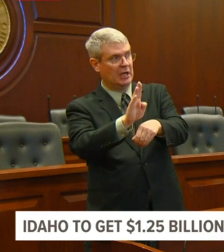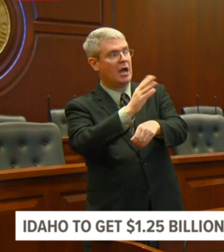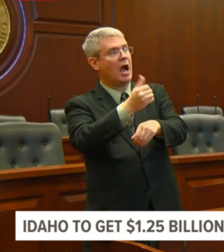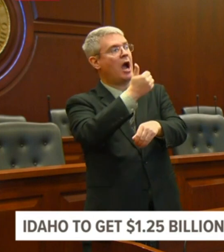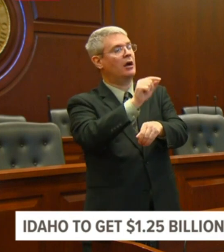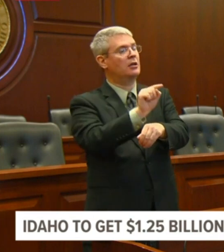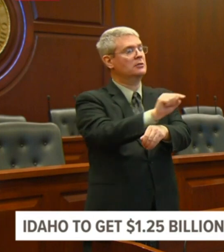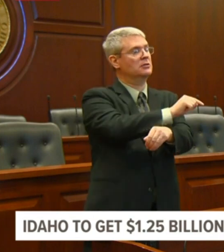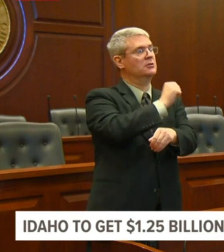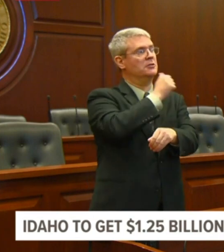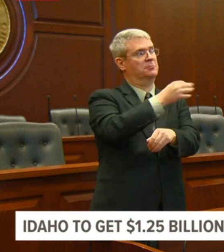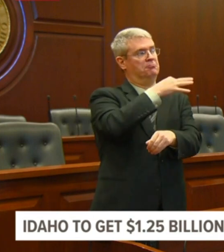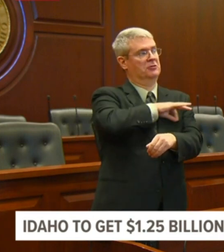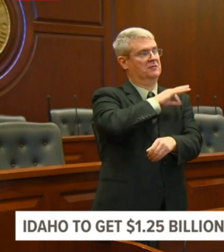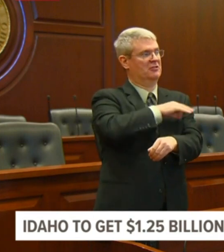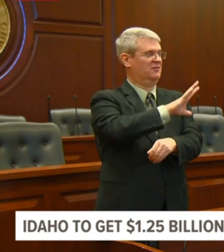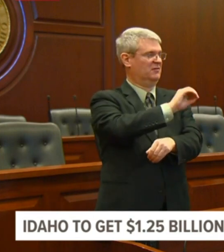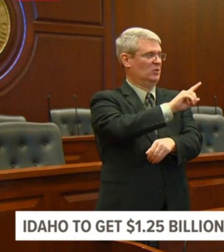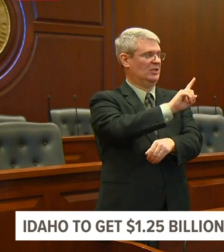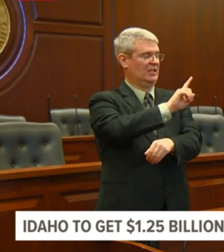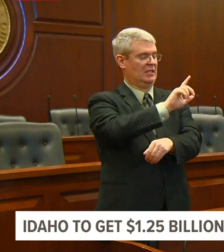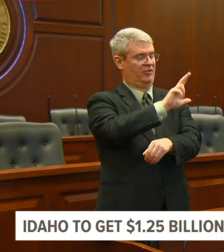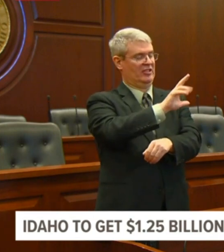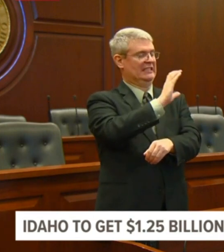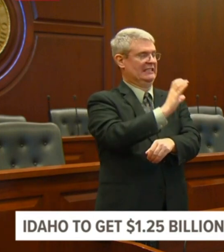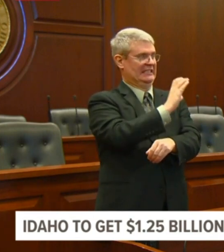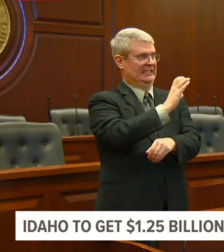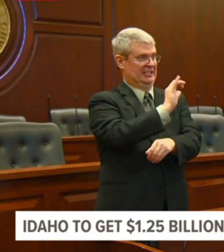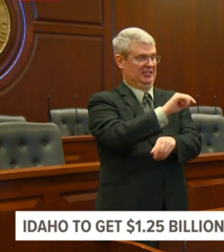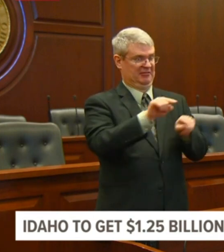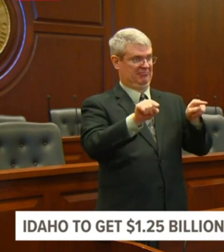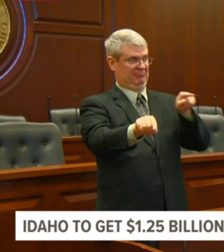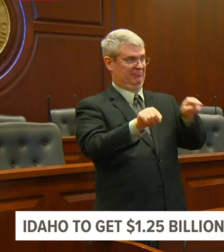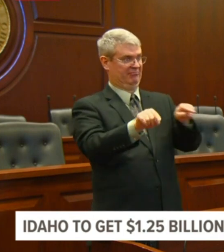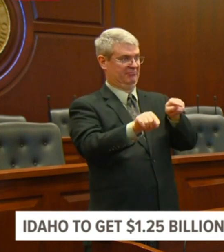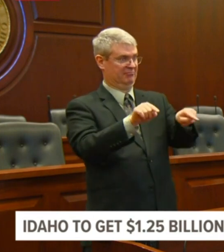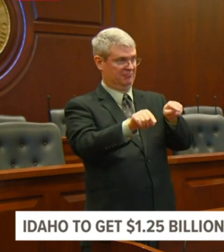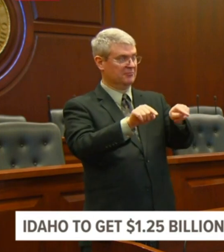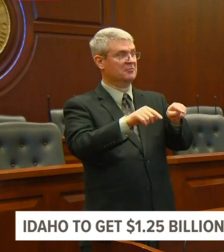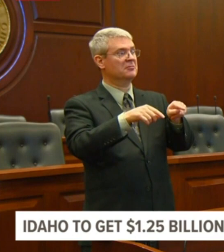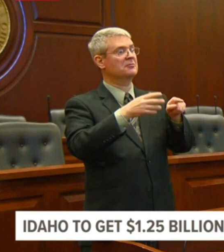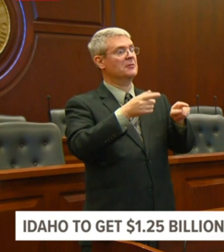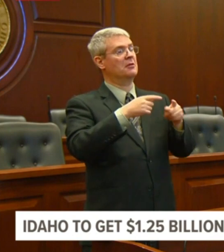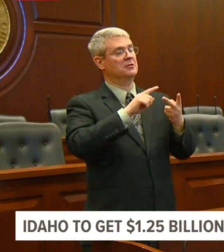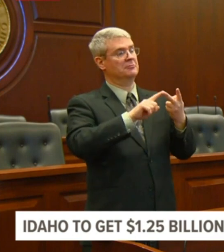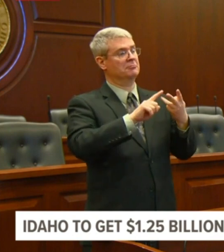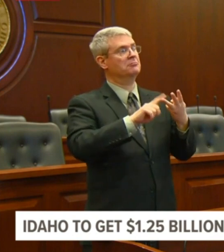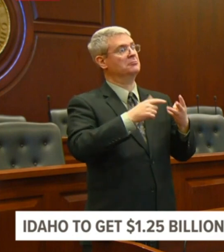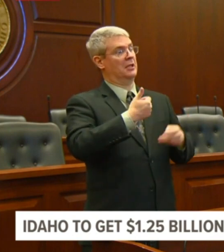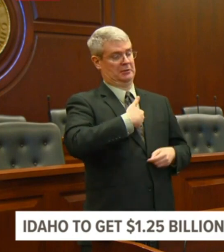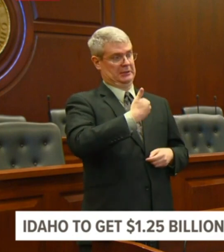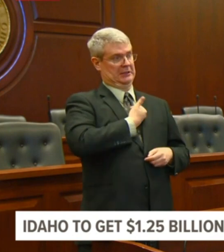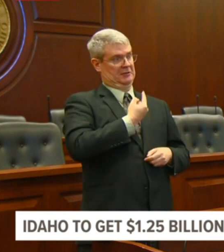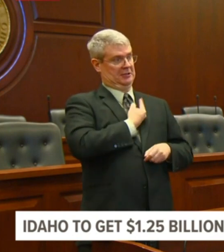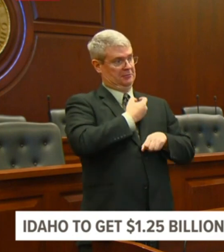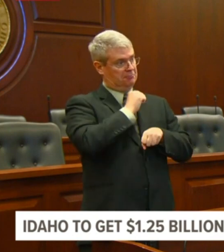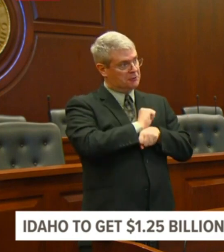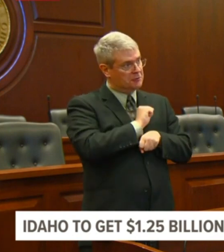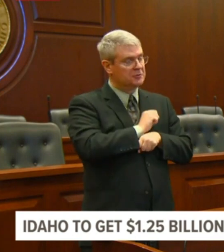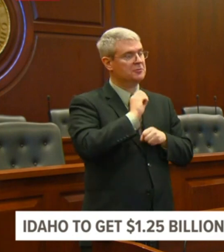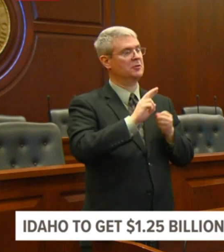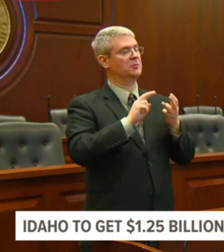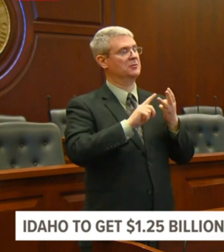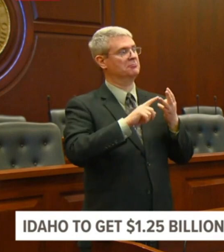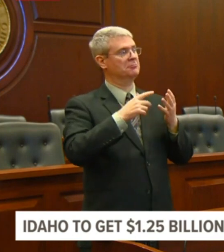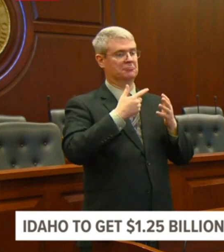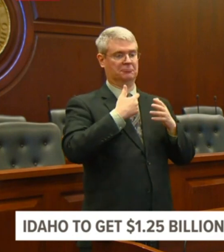proprietors, independent contractors, and other self-employed individuals are also eligible for these loans. These loans can be forgiven when